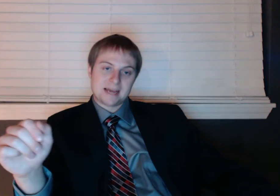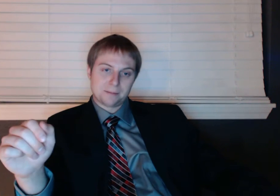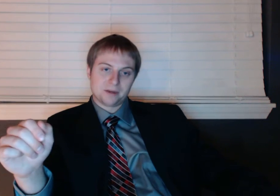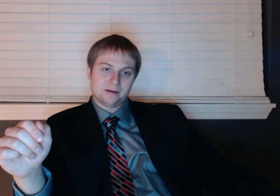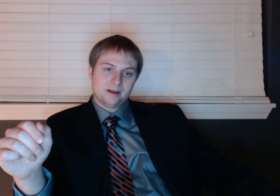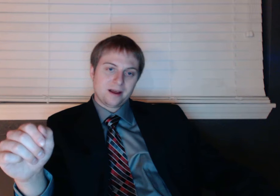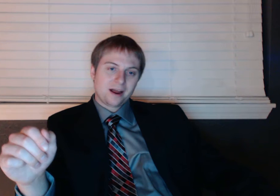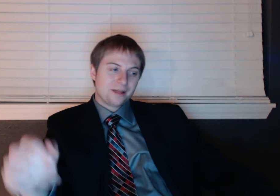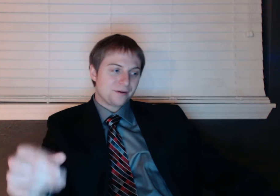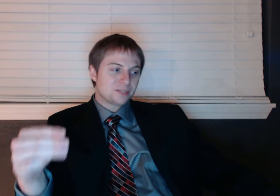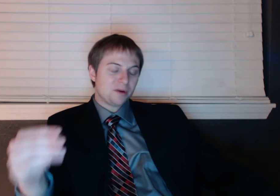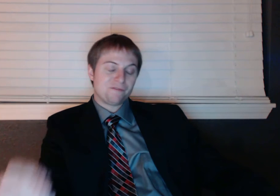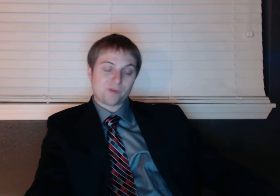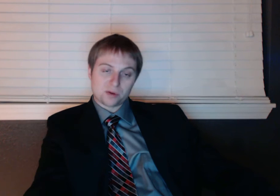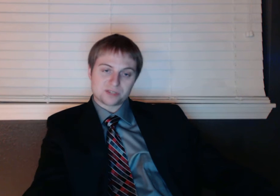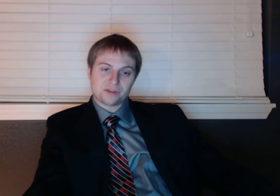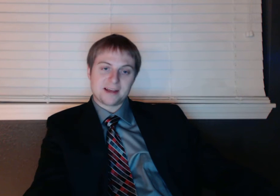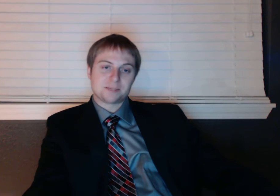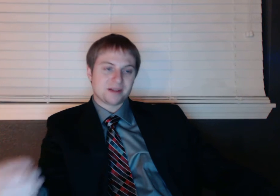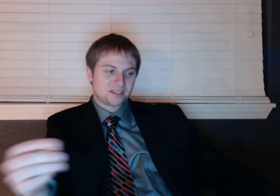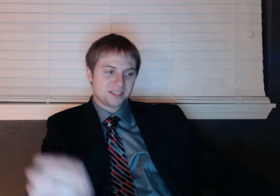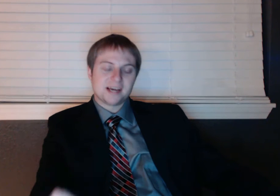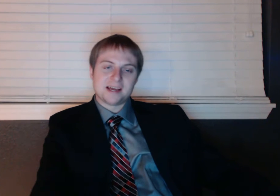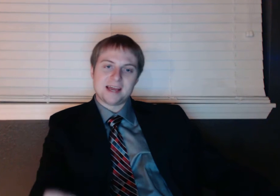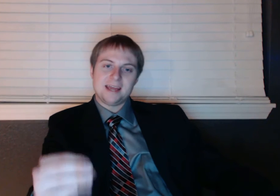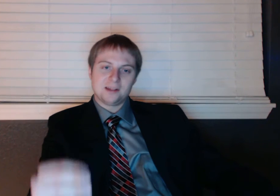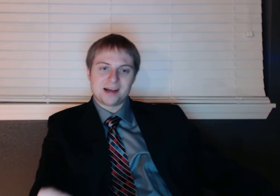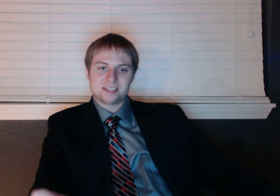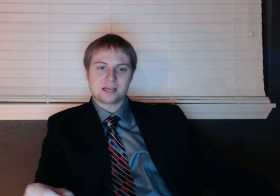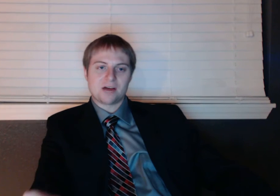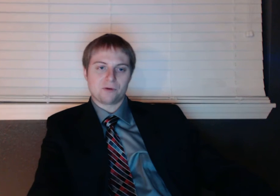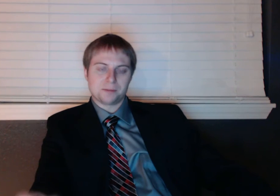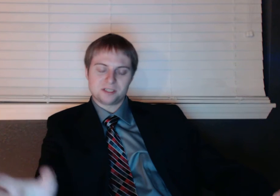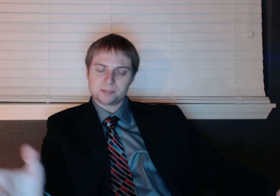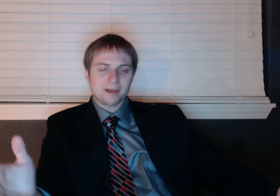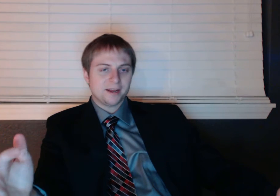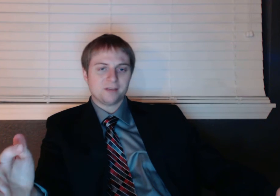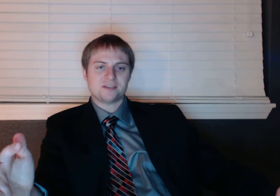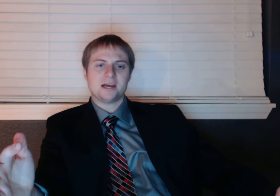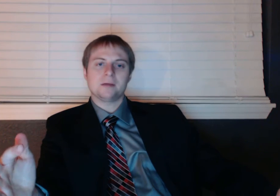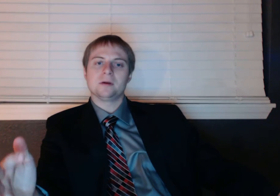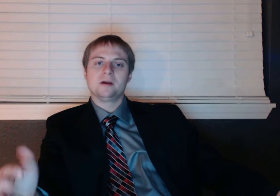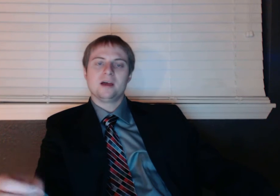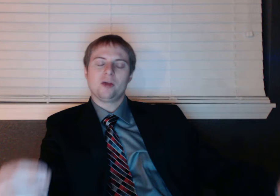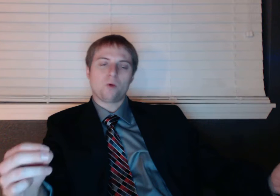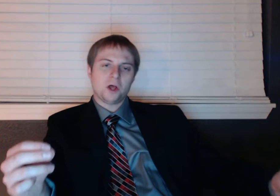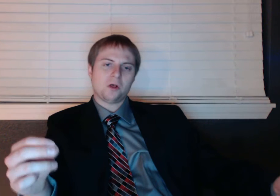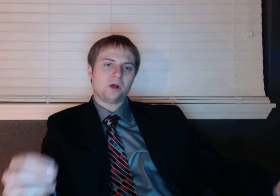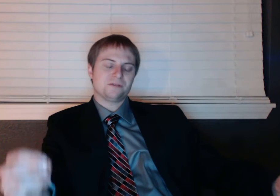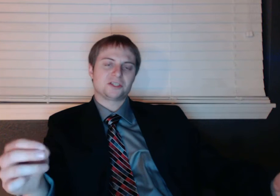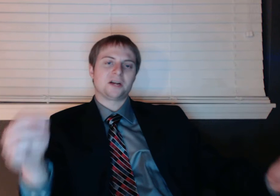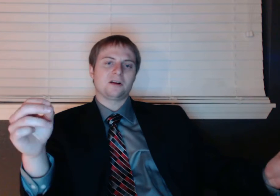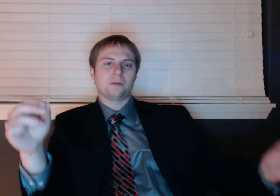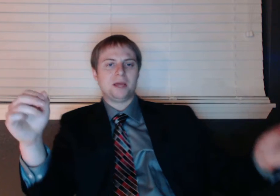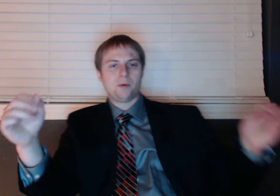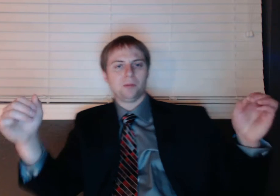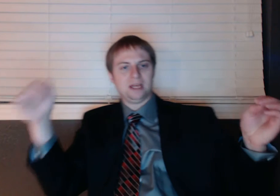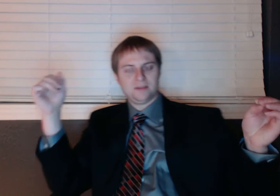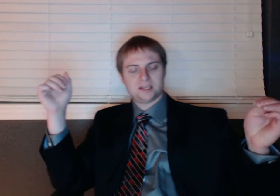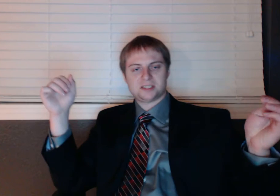has yet to happen. There has been false flags by the CIA and lies and cover-ups since the beginning of time. And why all of a sudden are people believing